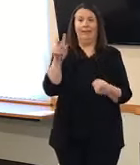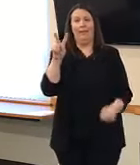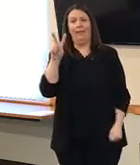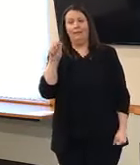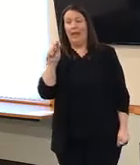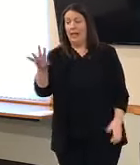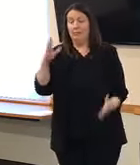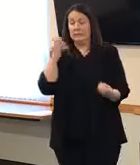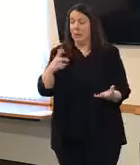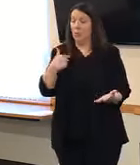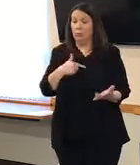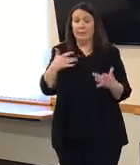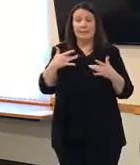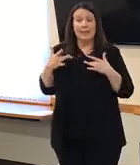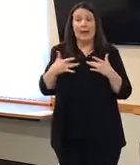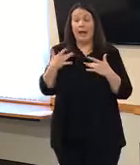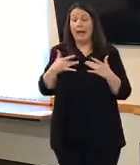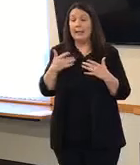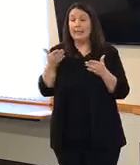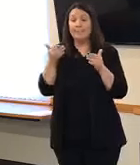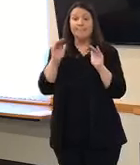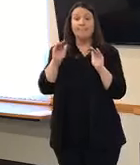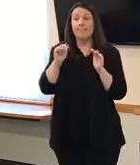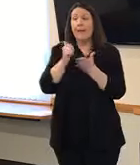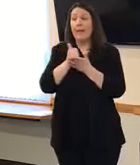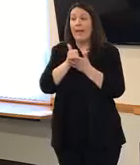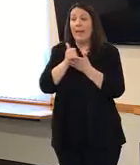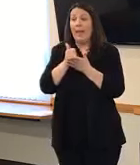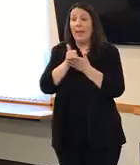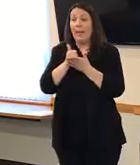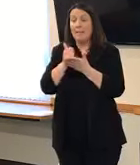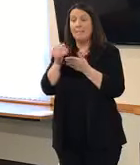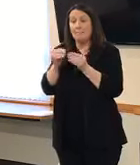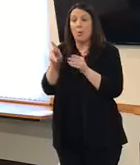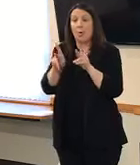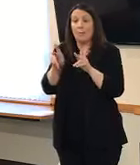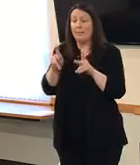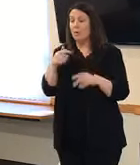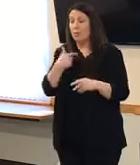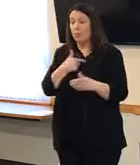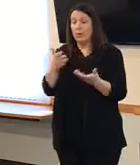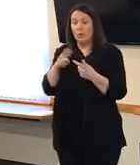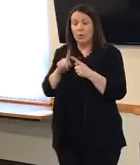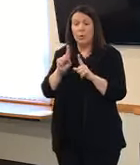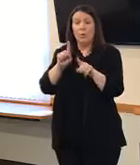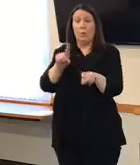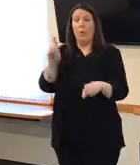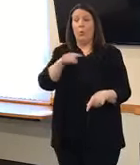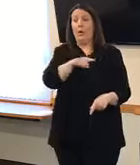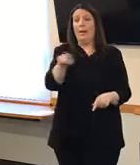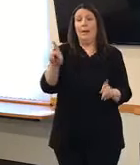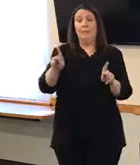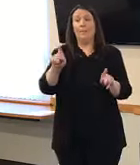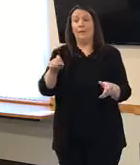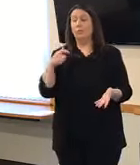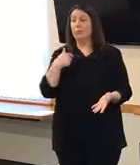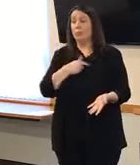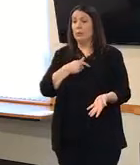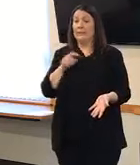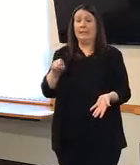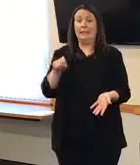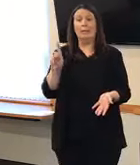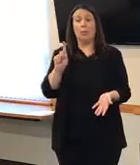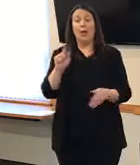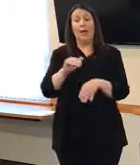very excited, very excited about it to grow it. So, we want to go where we're needed and the shelters is one place where we're needed.